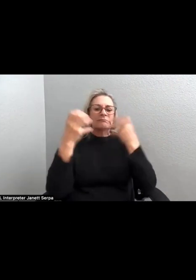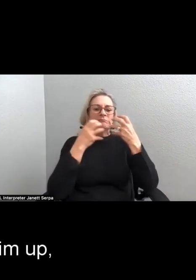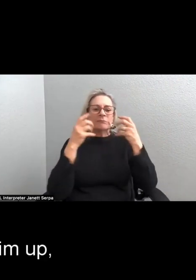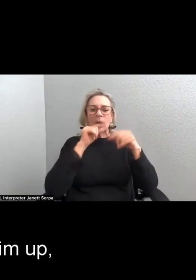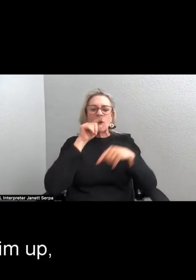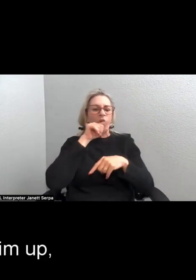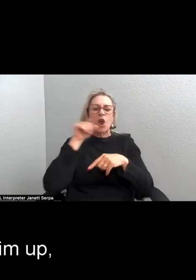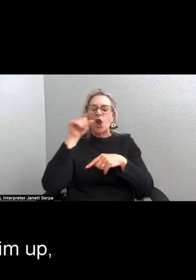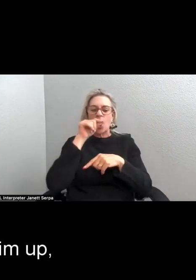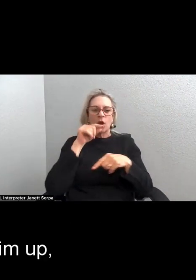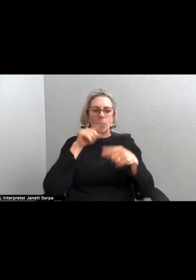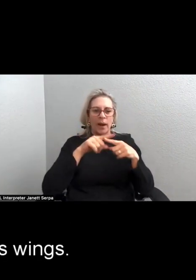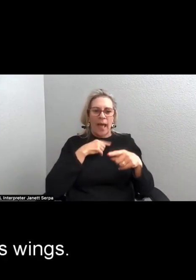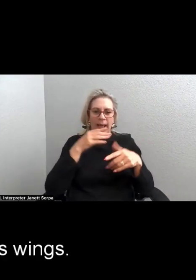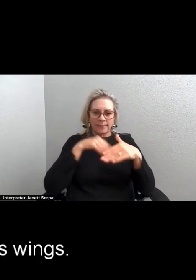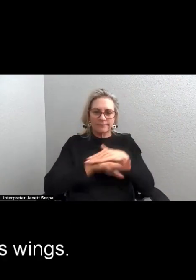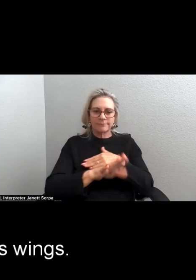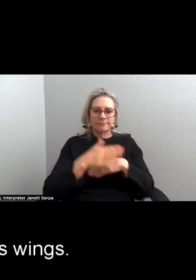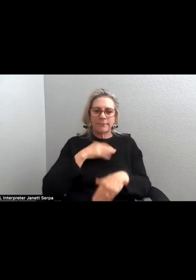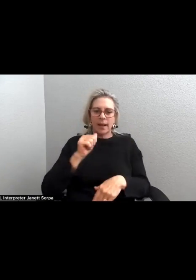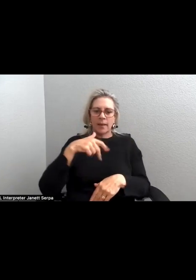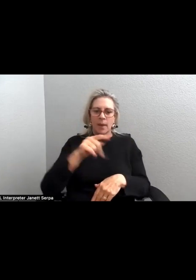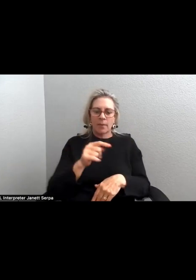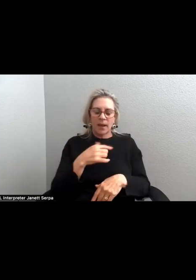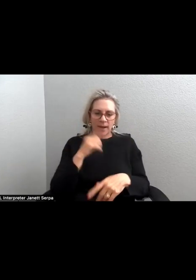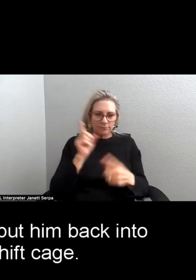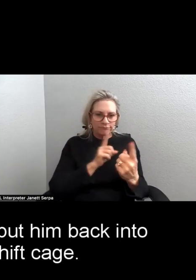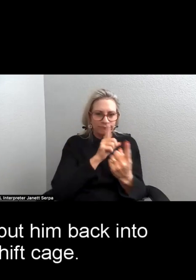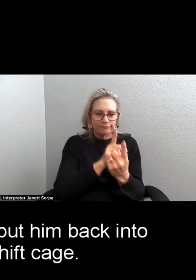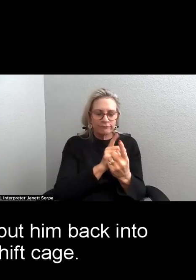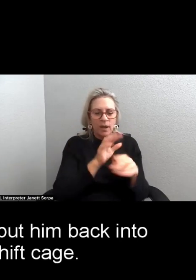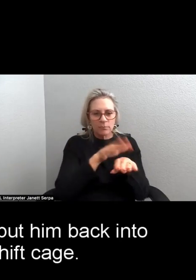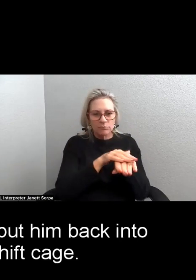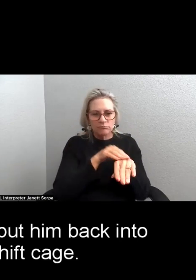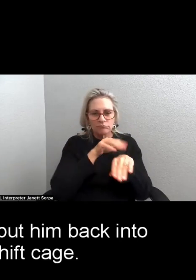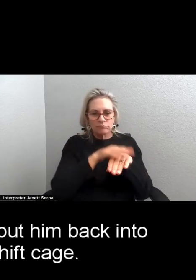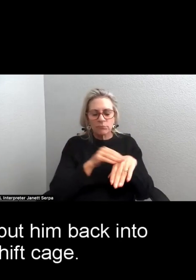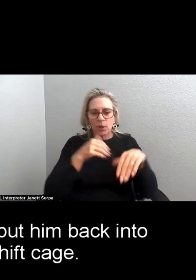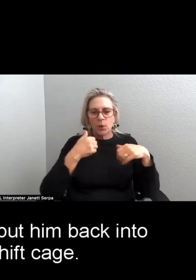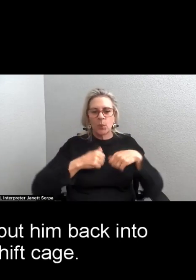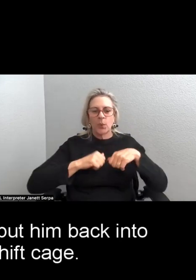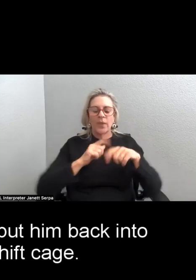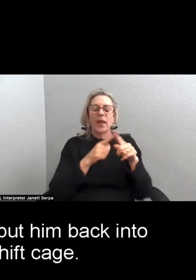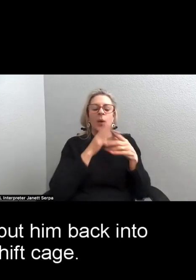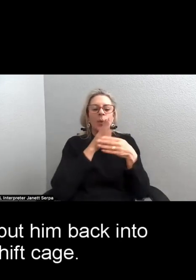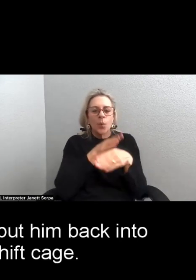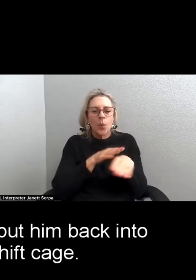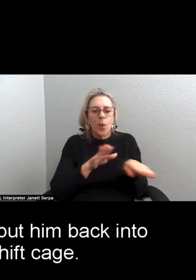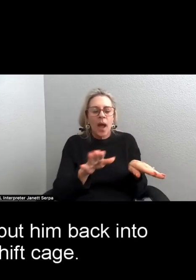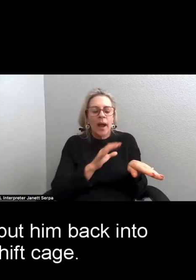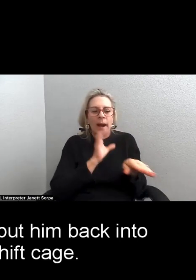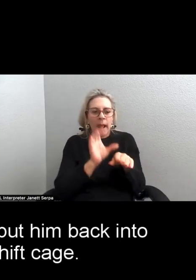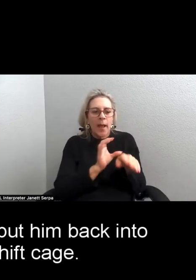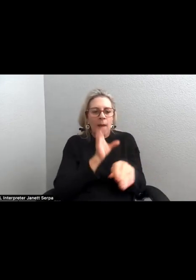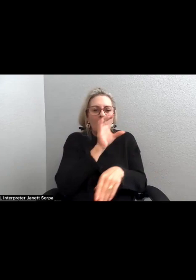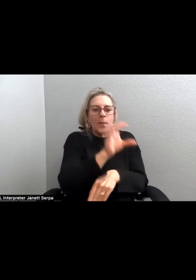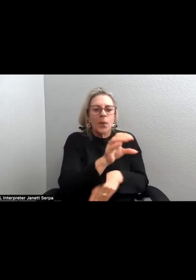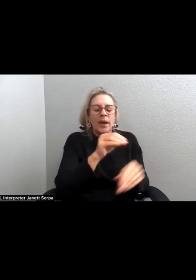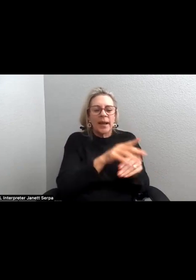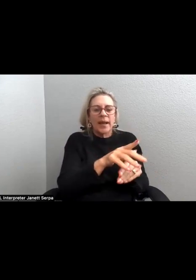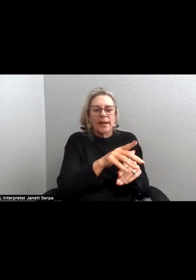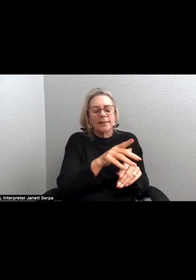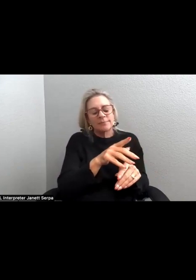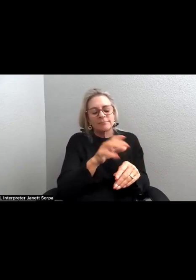I pick him up, caress his wings. When he quiets, I put him back into his makeshift cage.